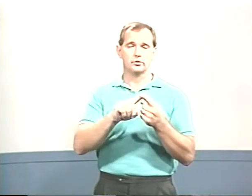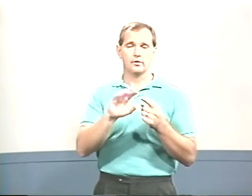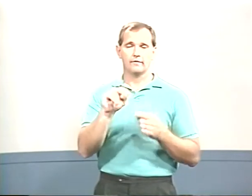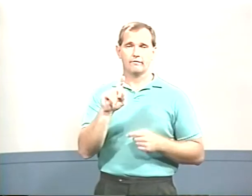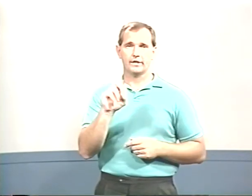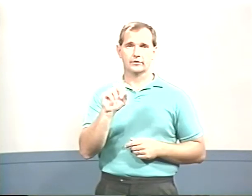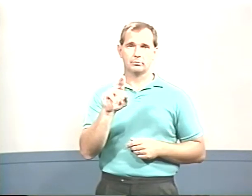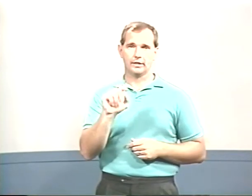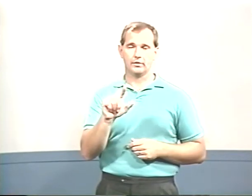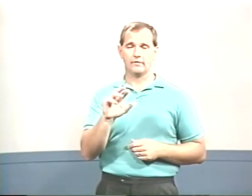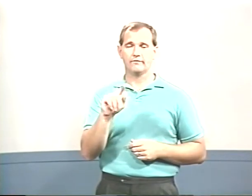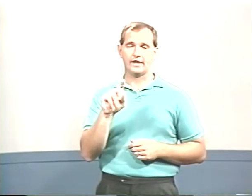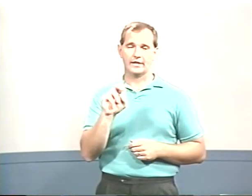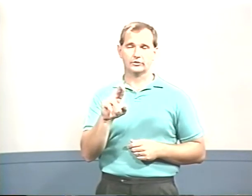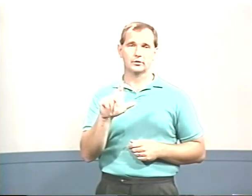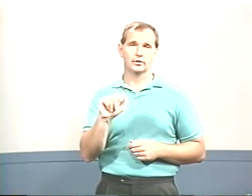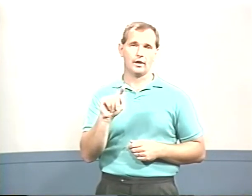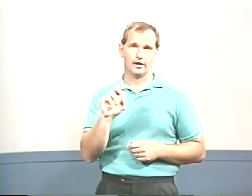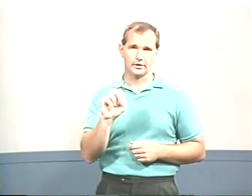fingerspell faster later.